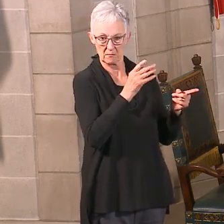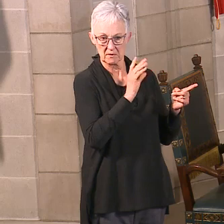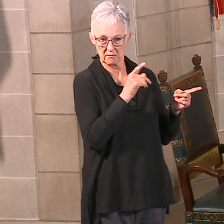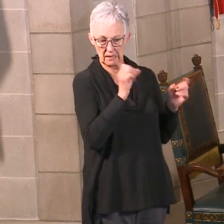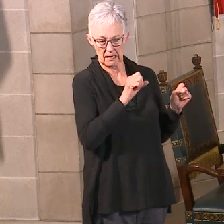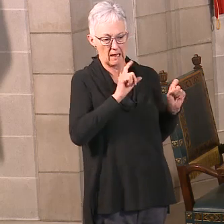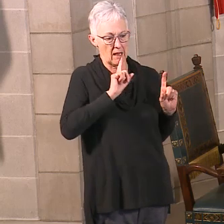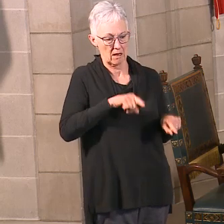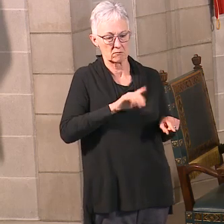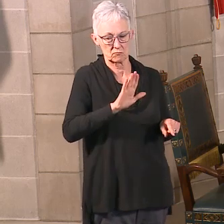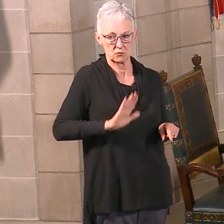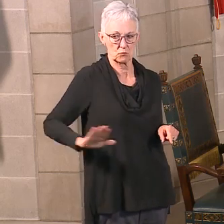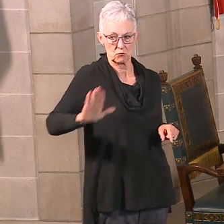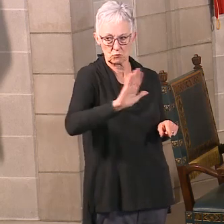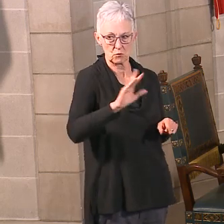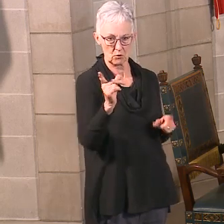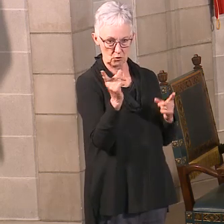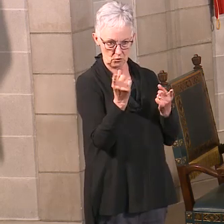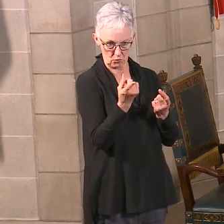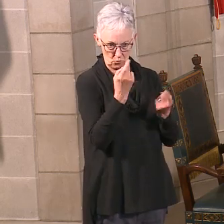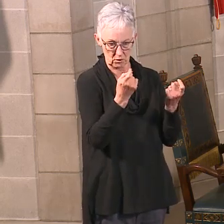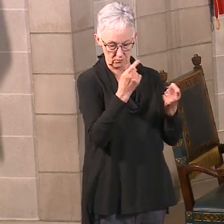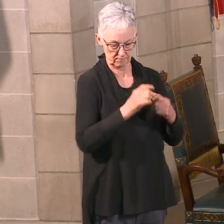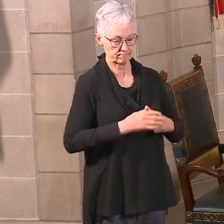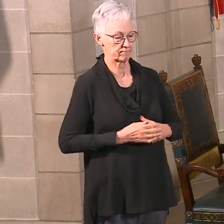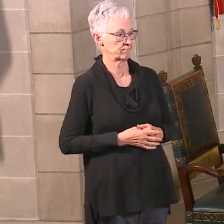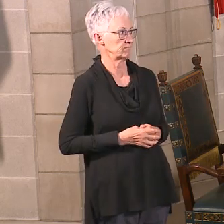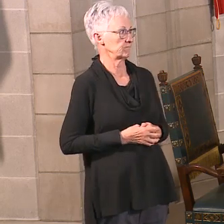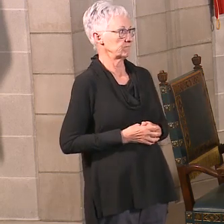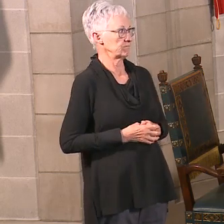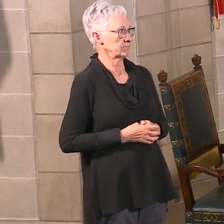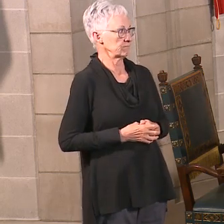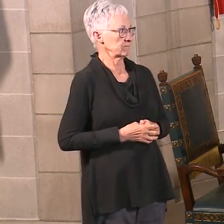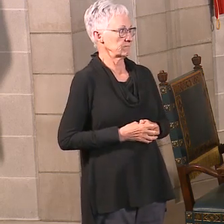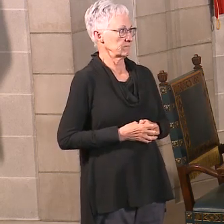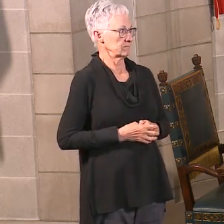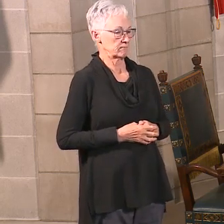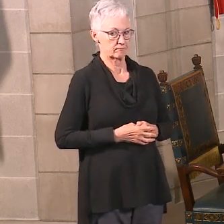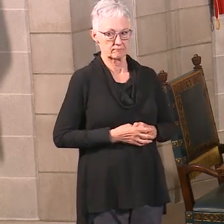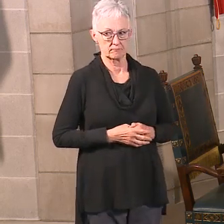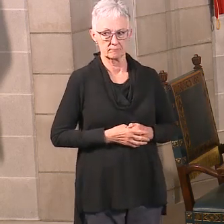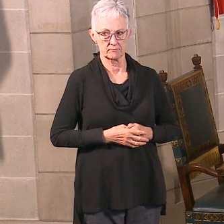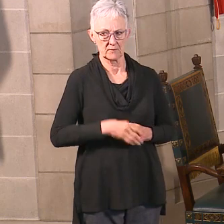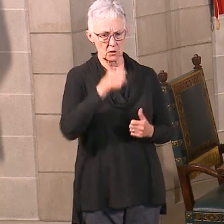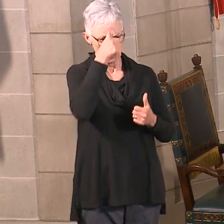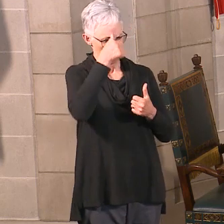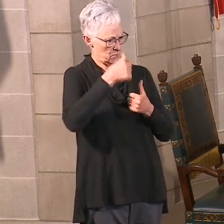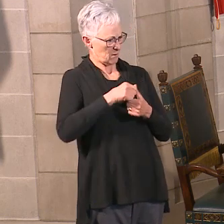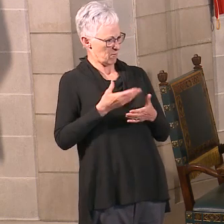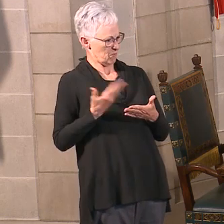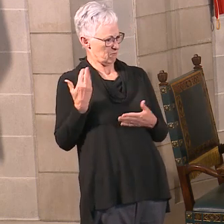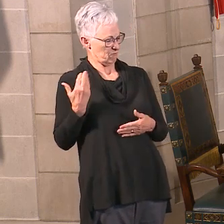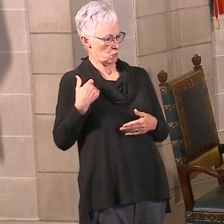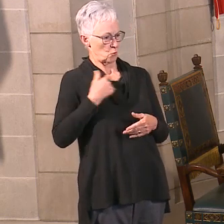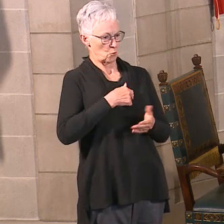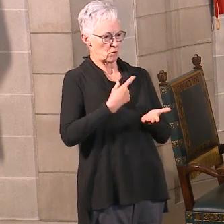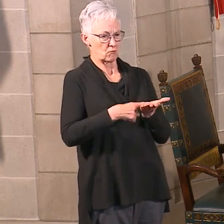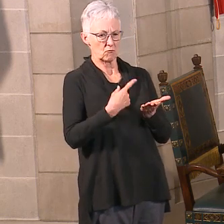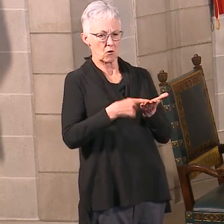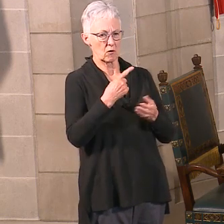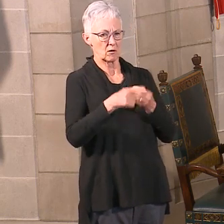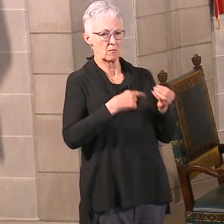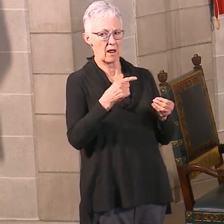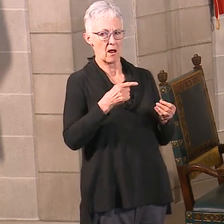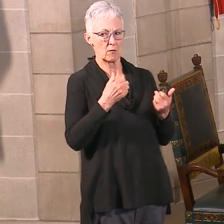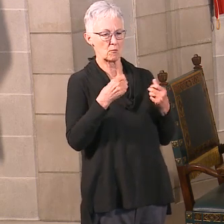Also, we had been talking about, so earlier we had talked about our lodging program that we have for our health care providers and our first